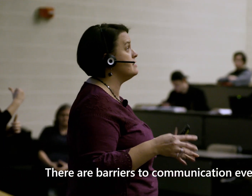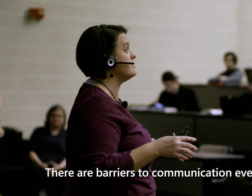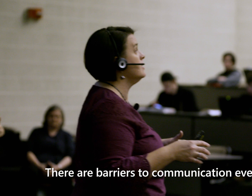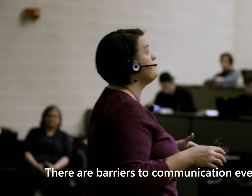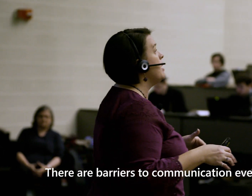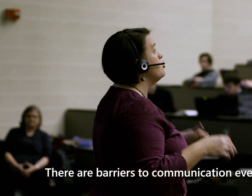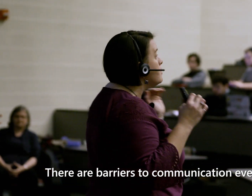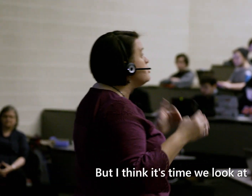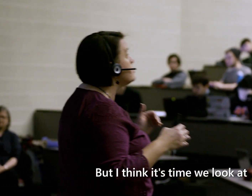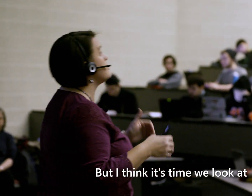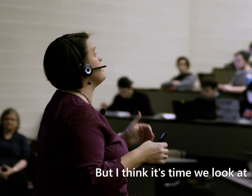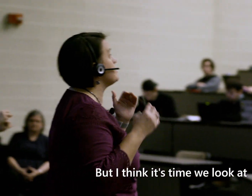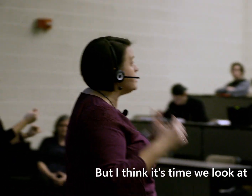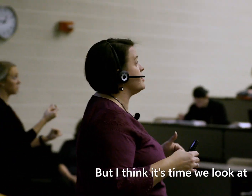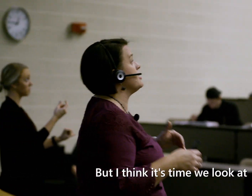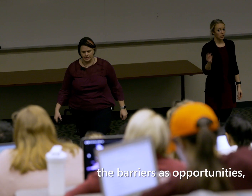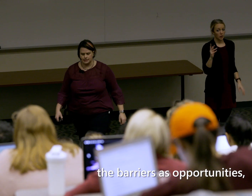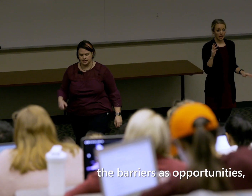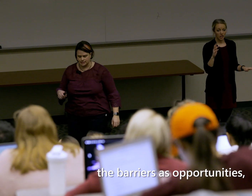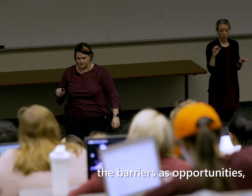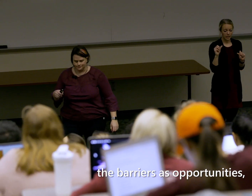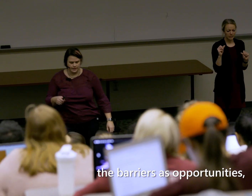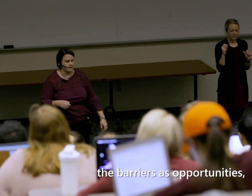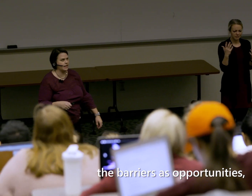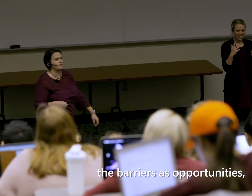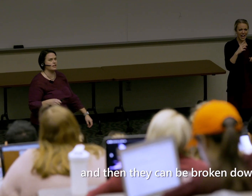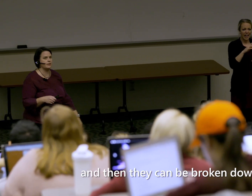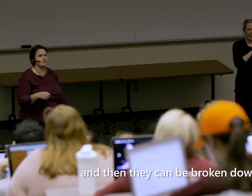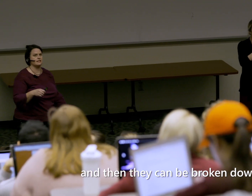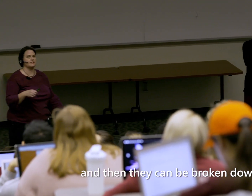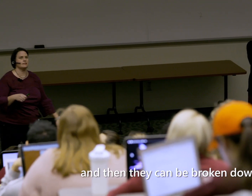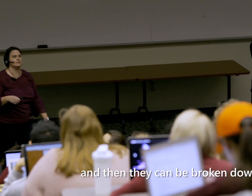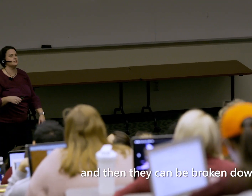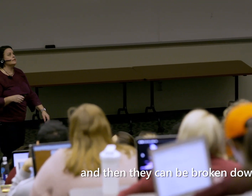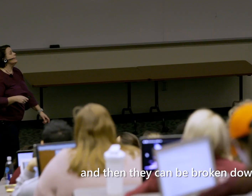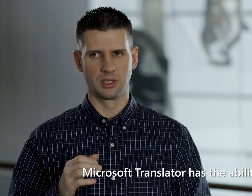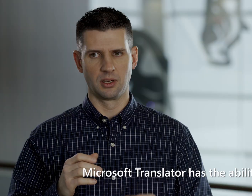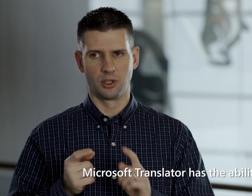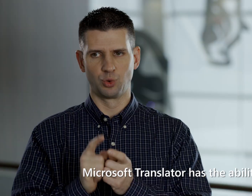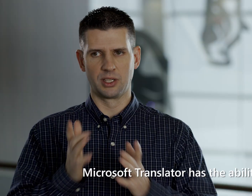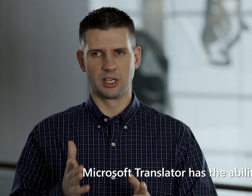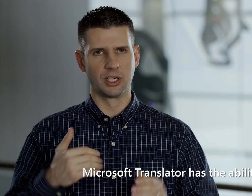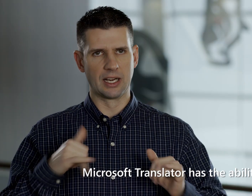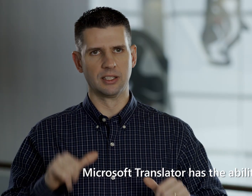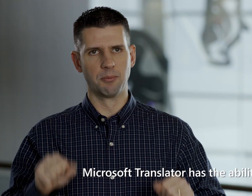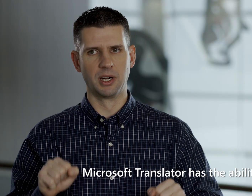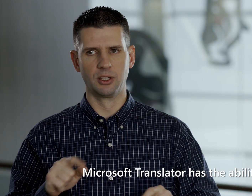everywhere, but I think it's time we look at the barriers as opportunities, and then they can be broken down. Microsoft Translator has the